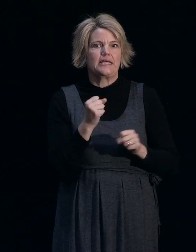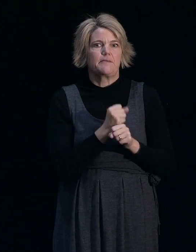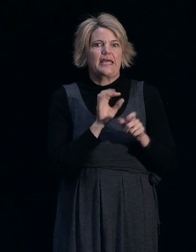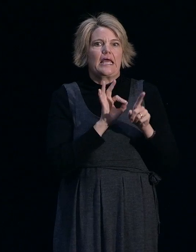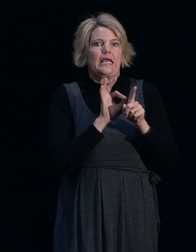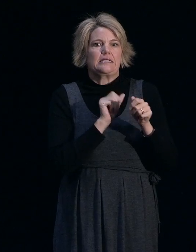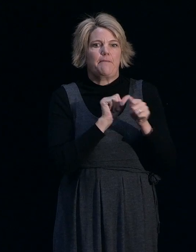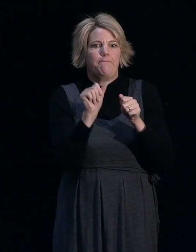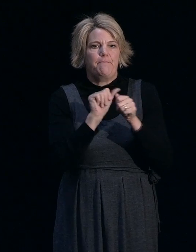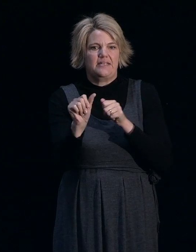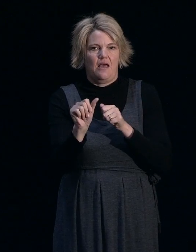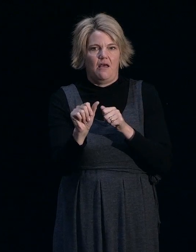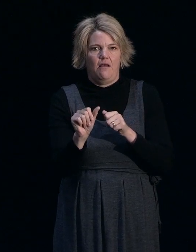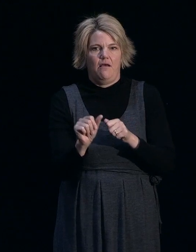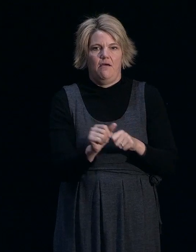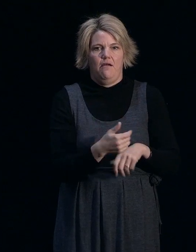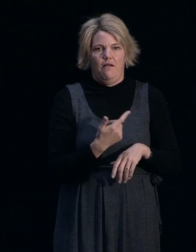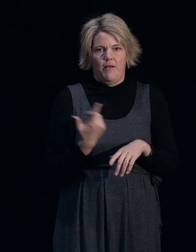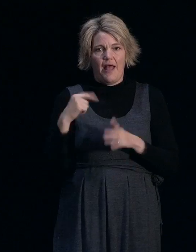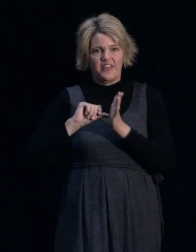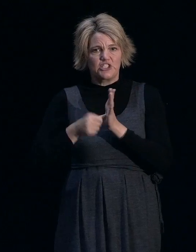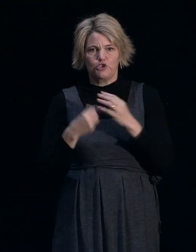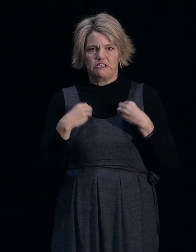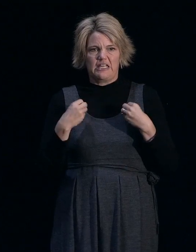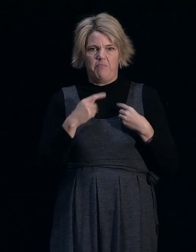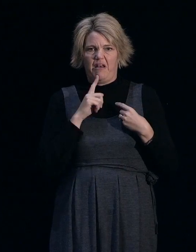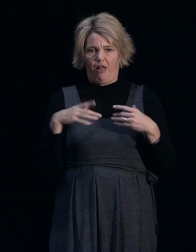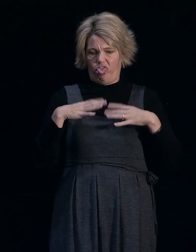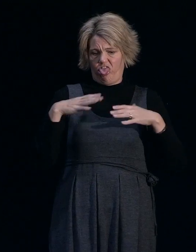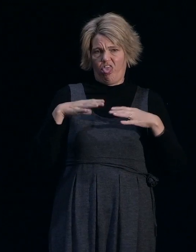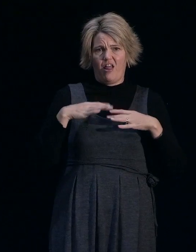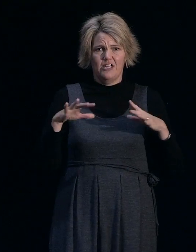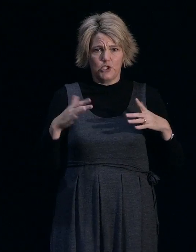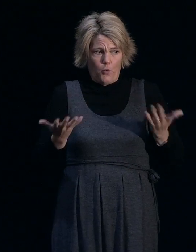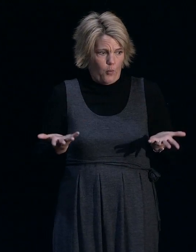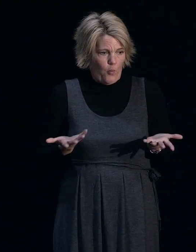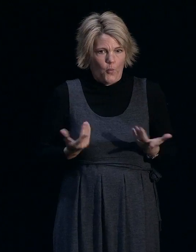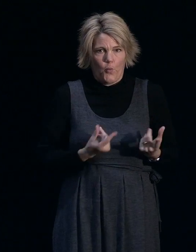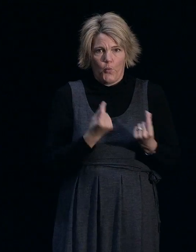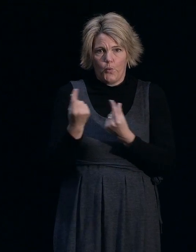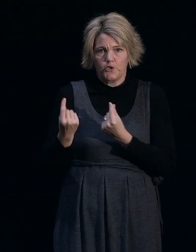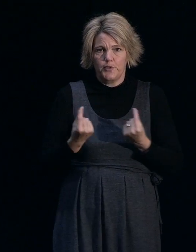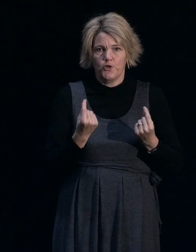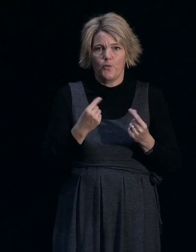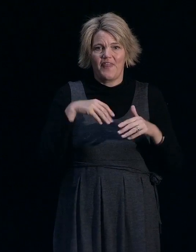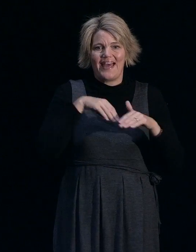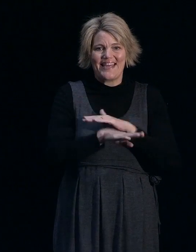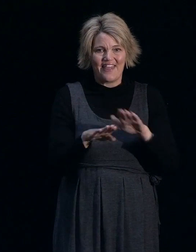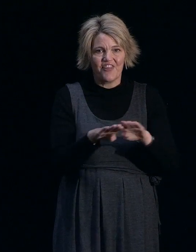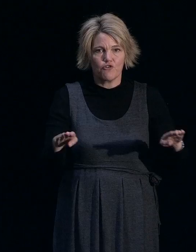our problem. The insurance company doesn't want a bar of it. So where do we stand with our in-ground barrier?